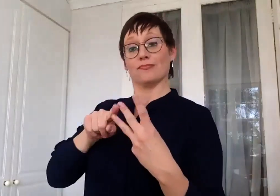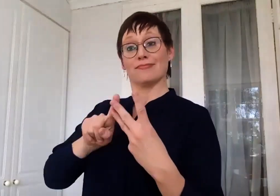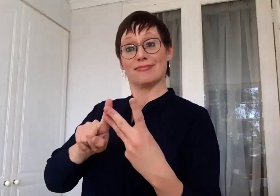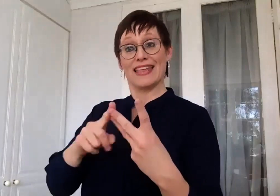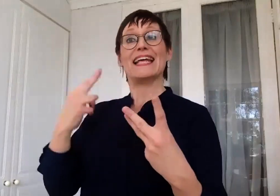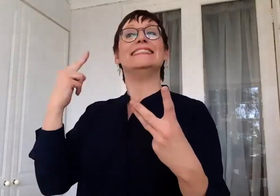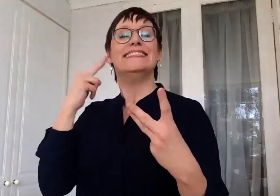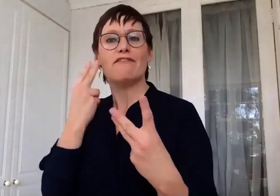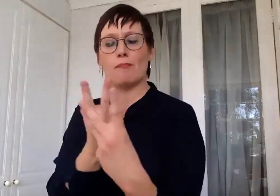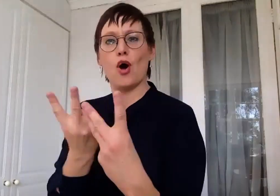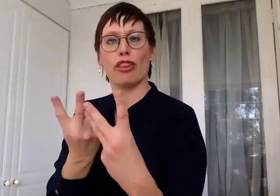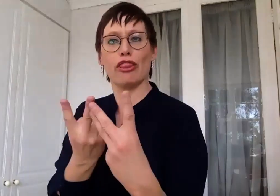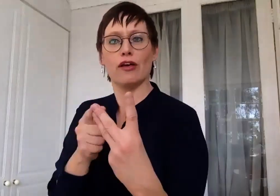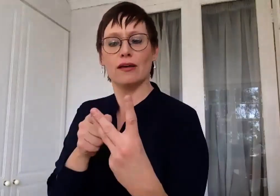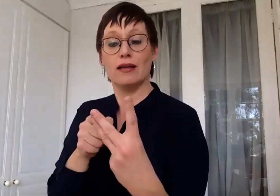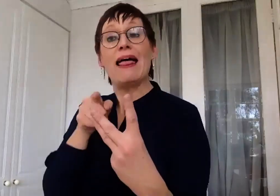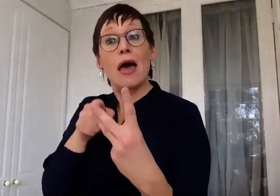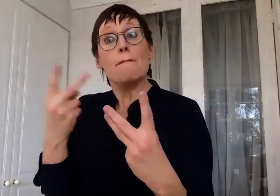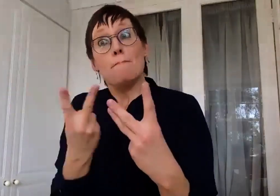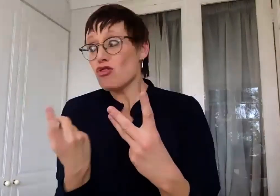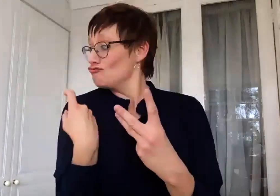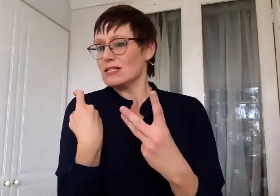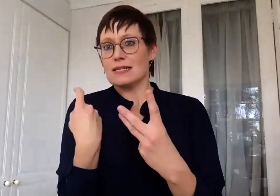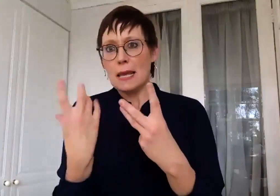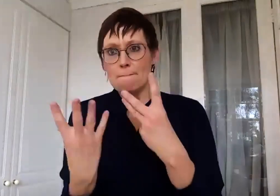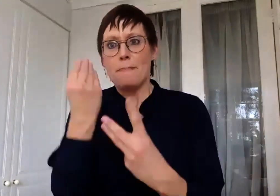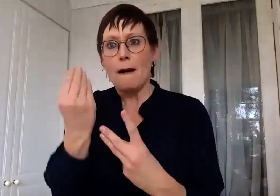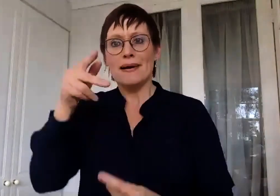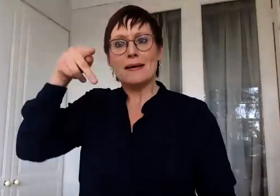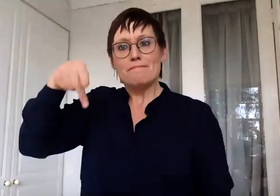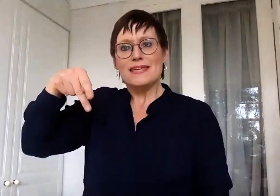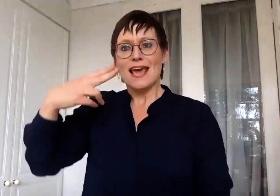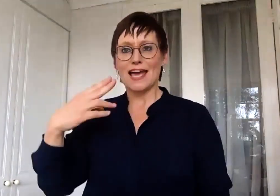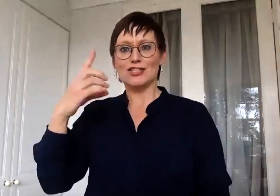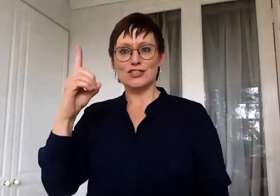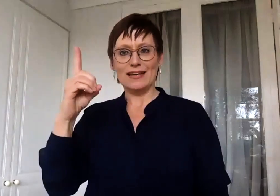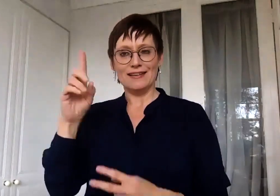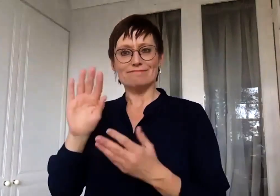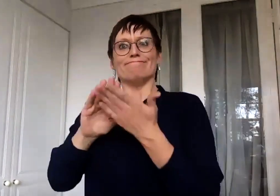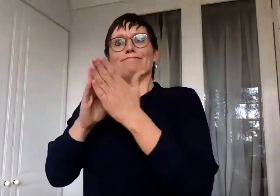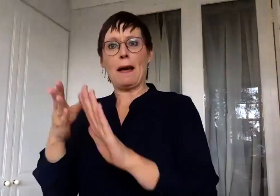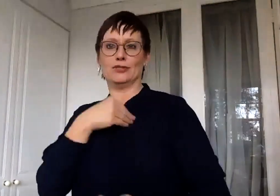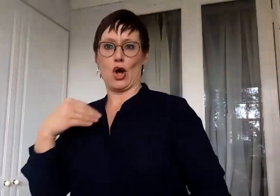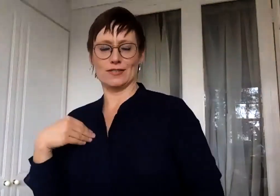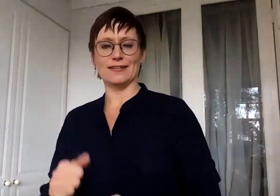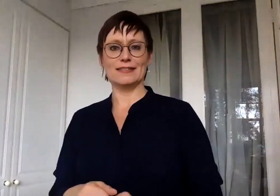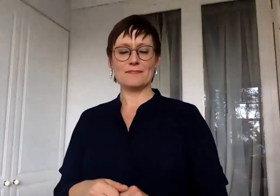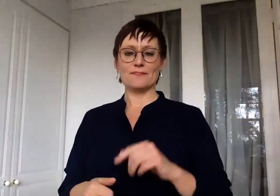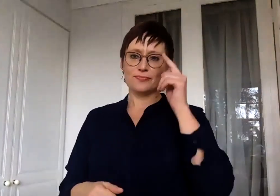And so we are becoming an academic community where one hearing woman, two deaf